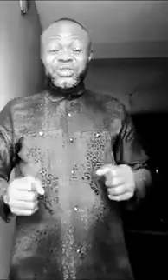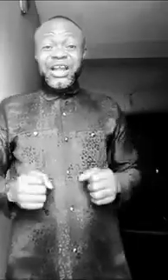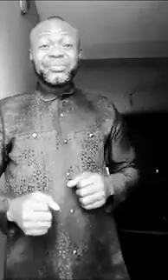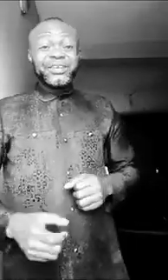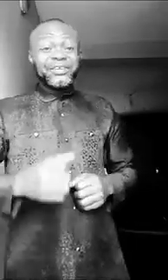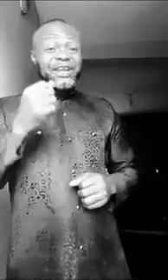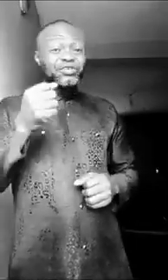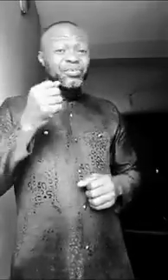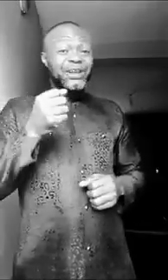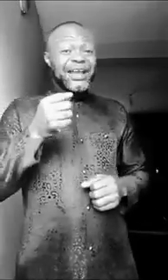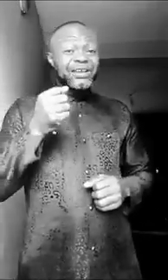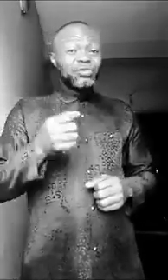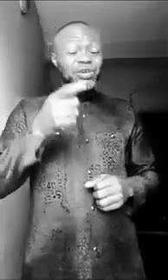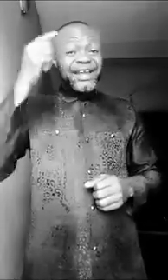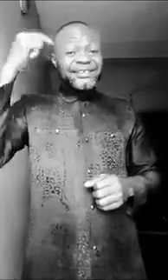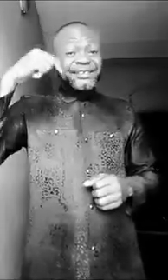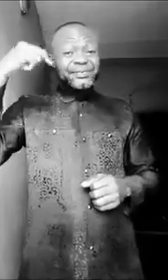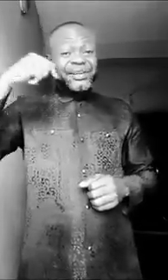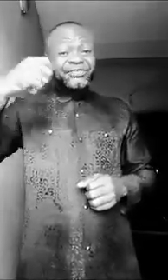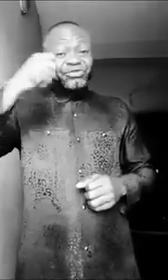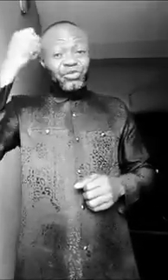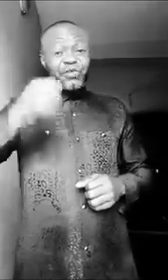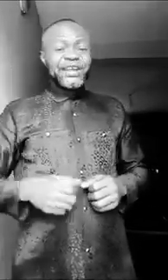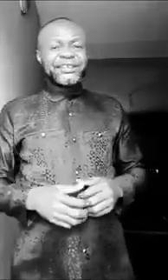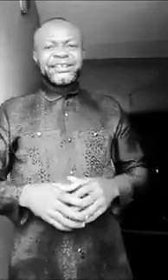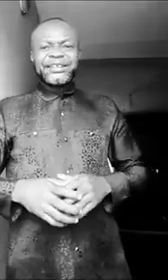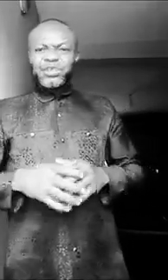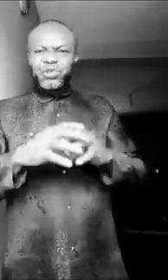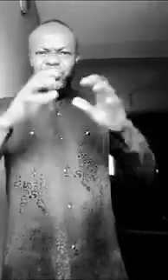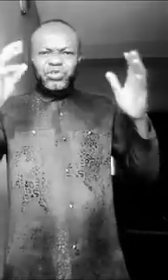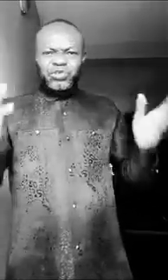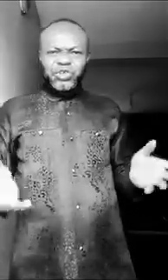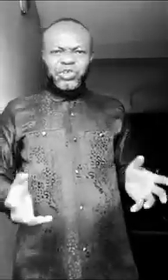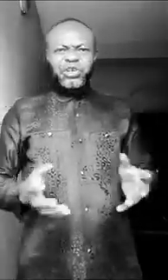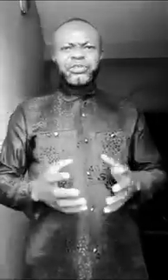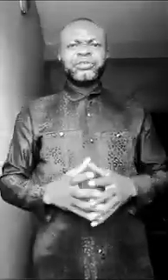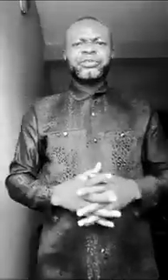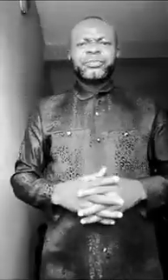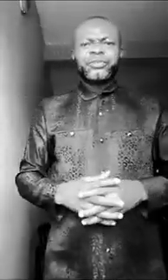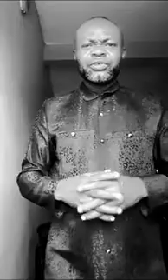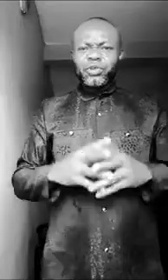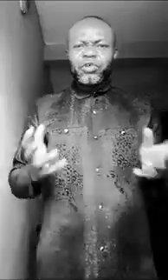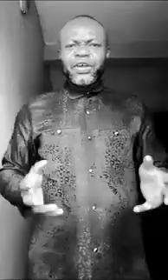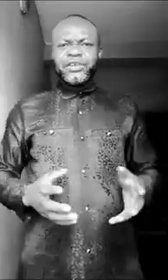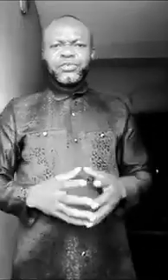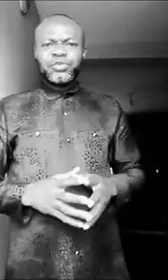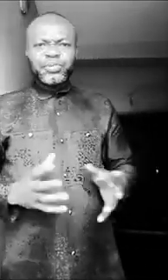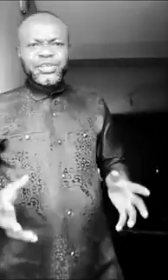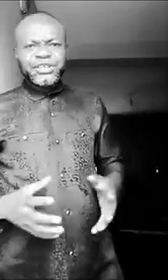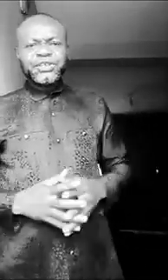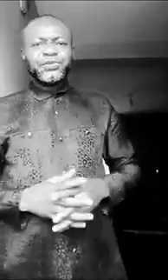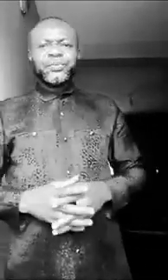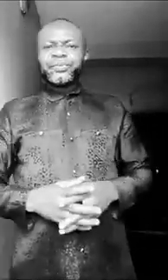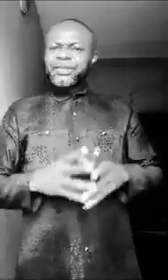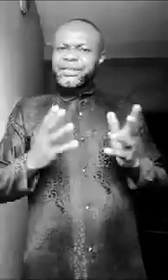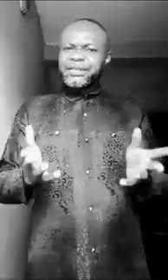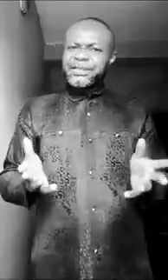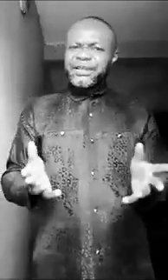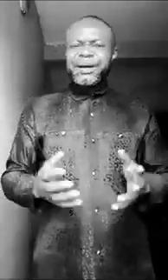charm. If that umbrella has hold and still penetrating cover it, is not sure. Not covering you, not protecting you. It's about